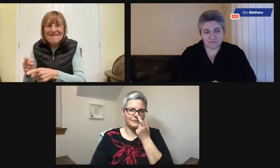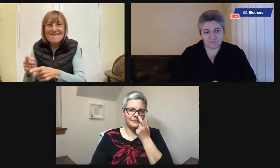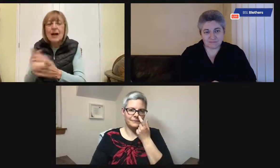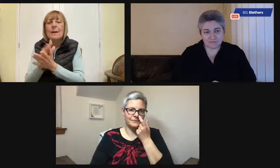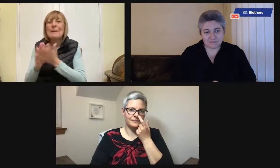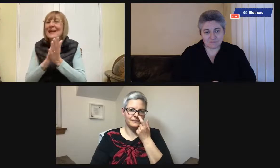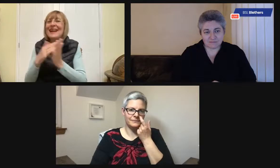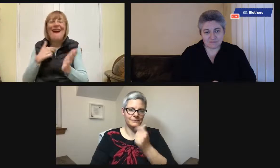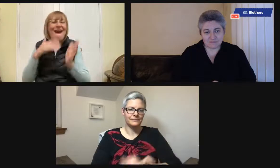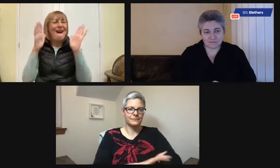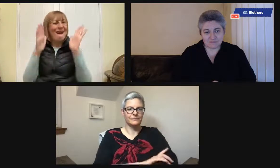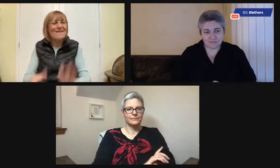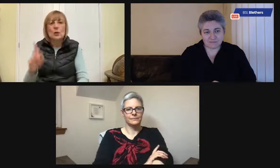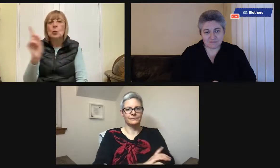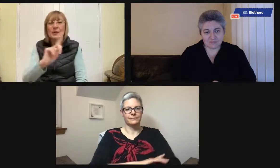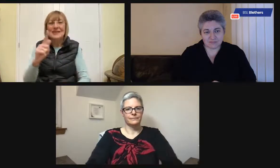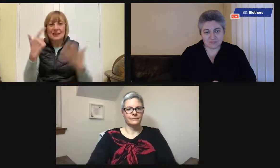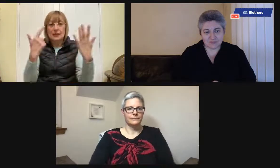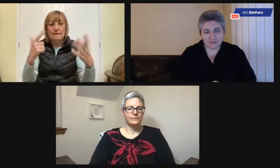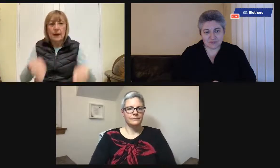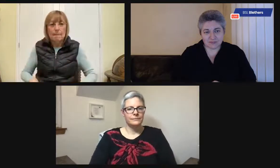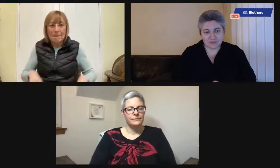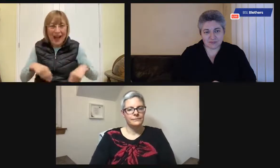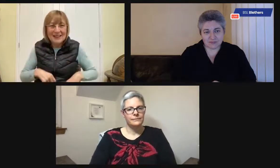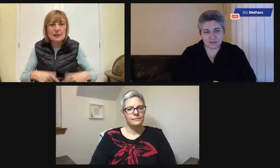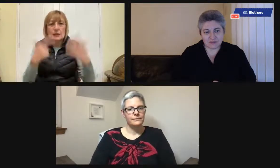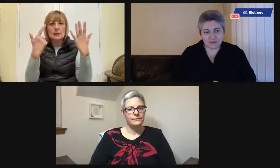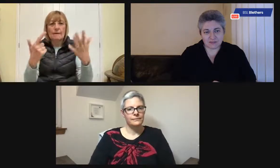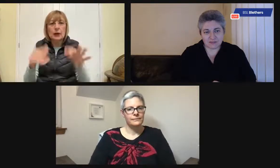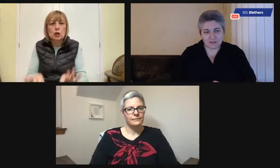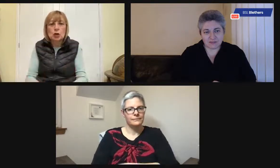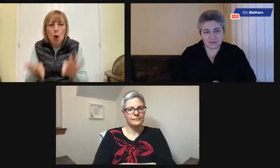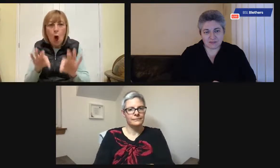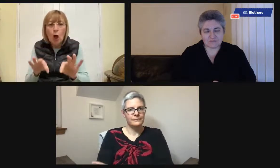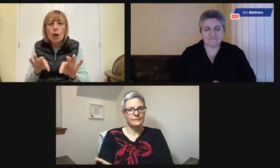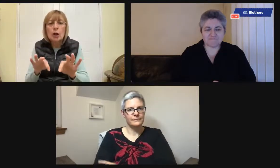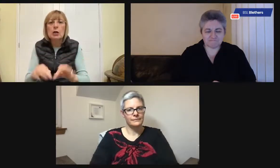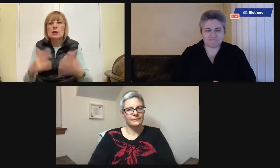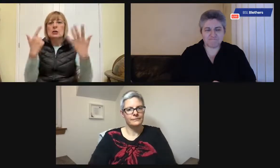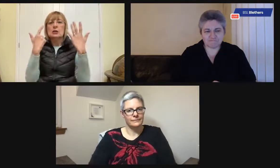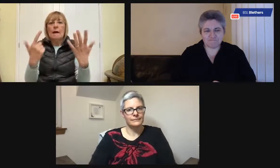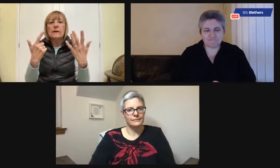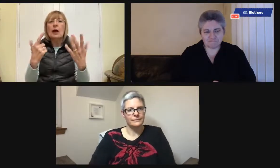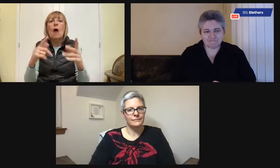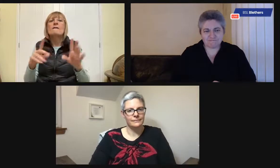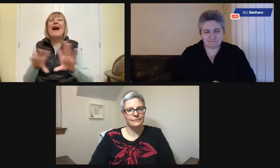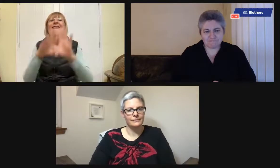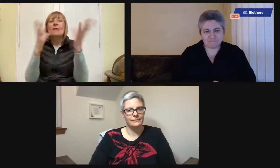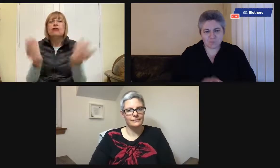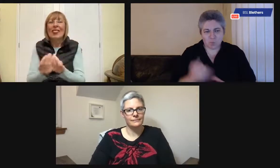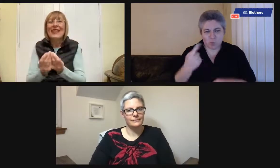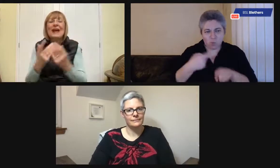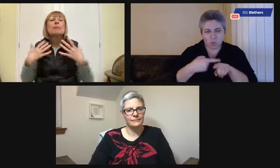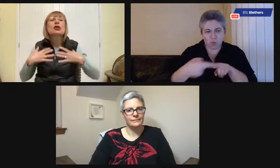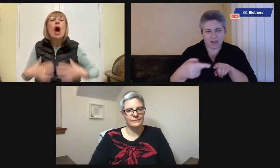very different. When my mum was gone, with Geoff, we had to have just seven pairs of pants, seven pairs of socks,